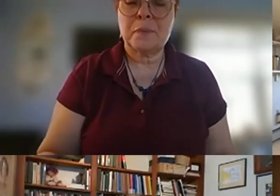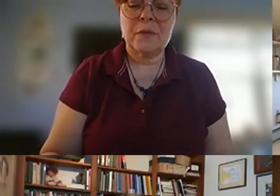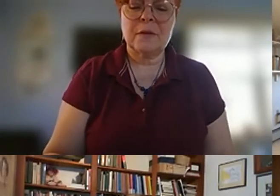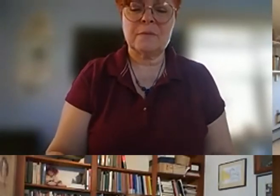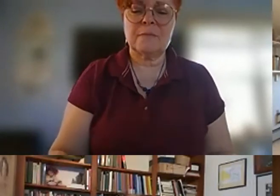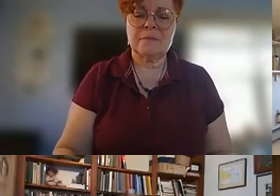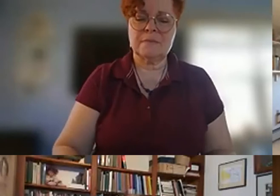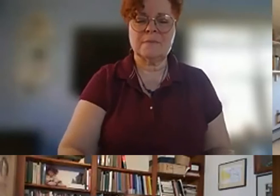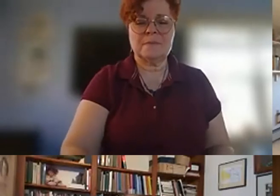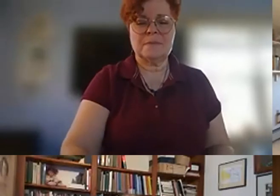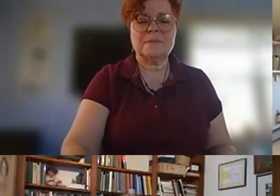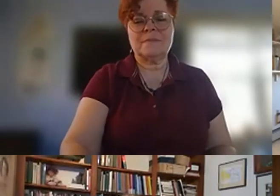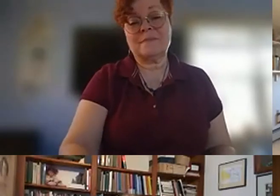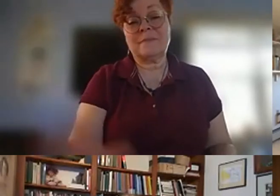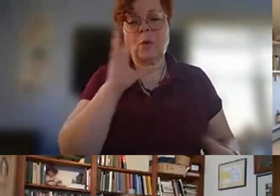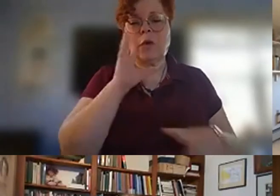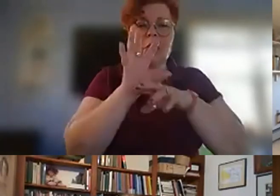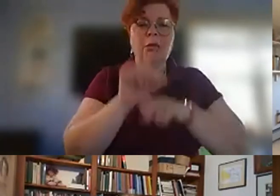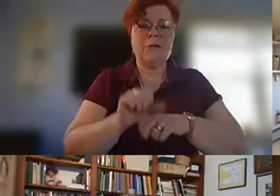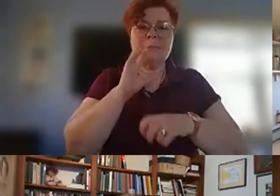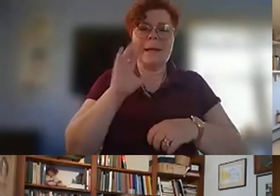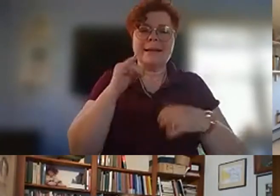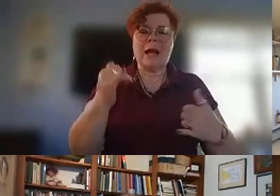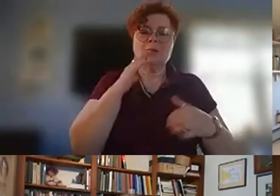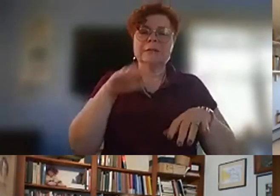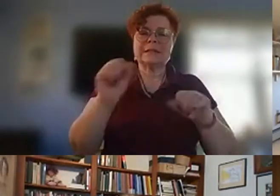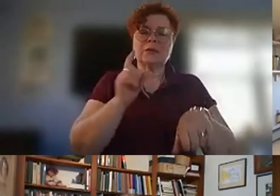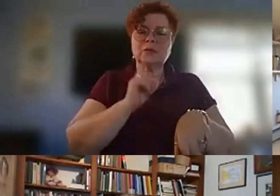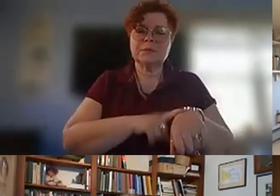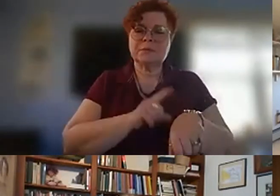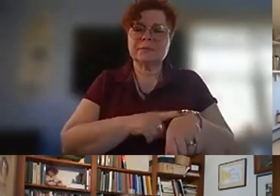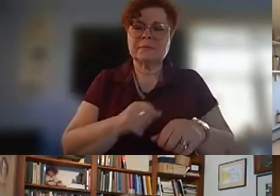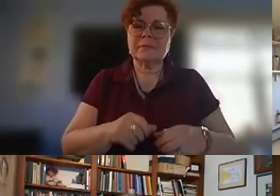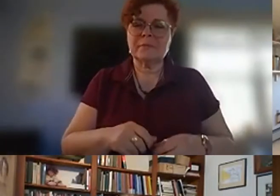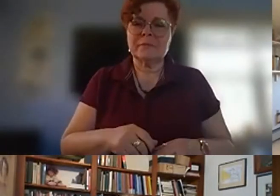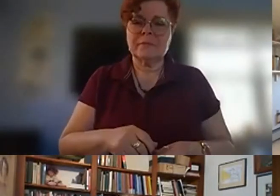used to this by now so take your time and okay i've got a speaker here